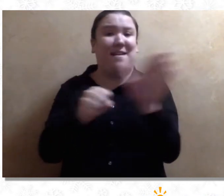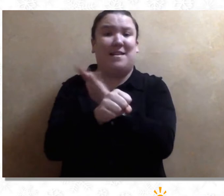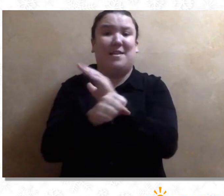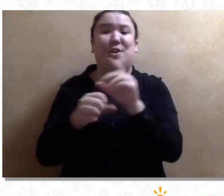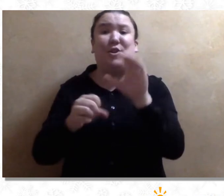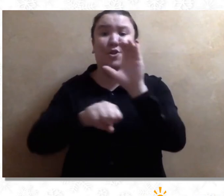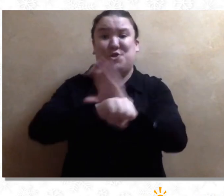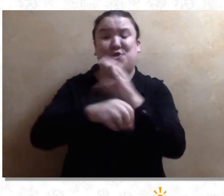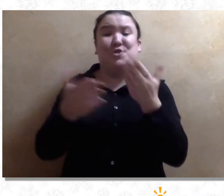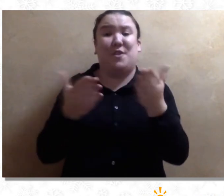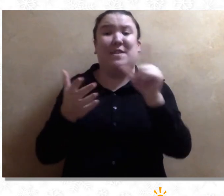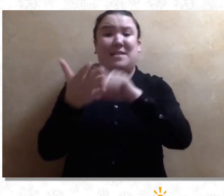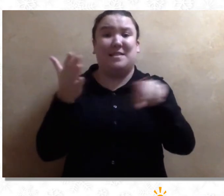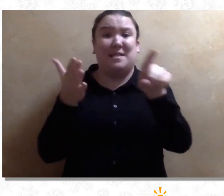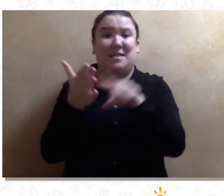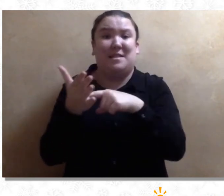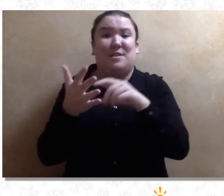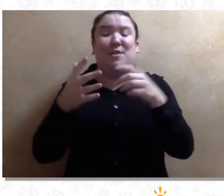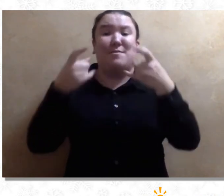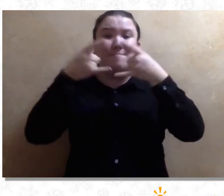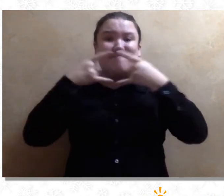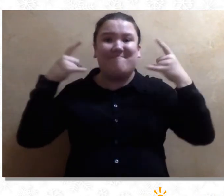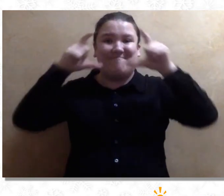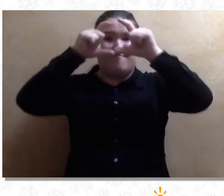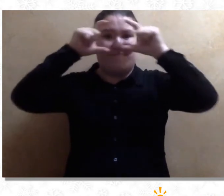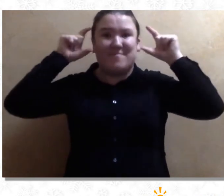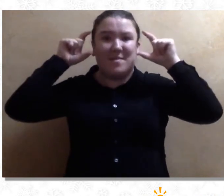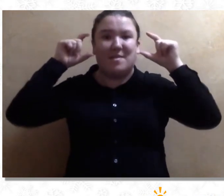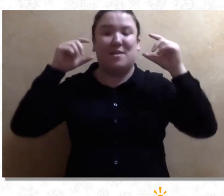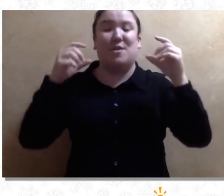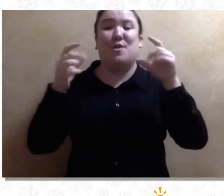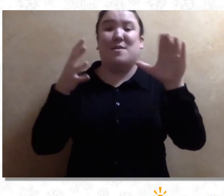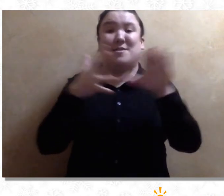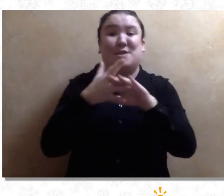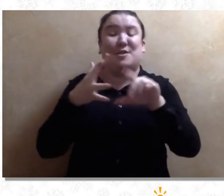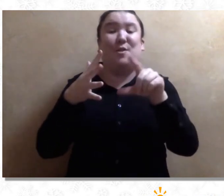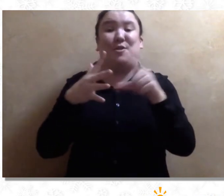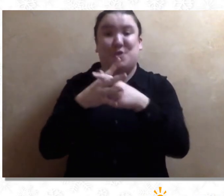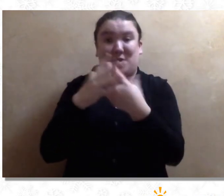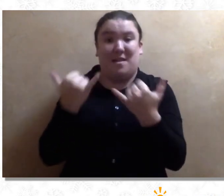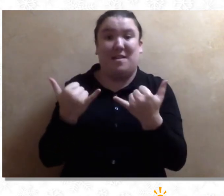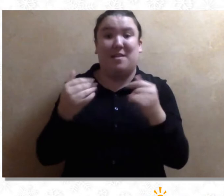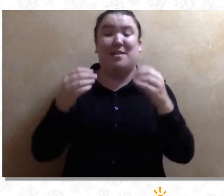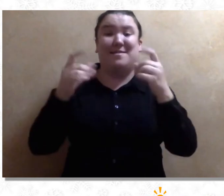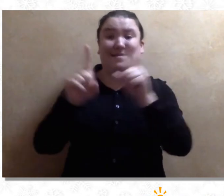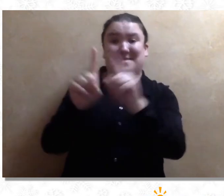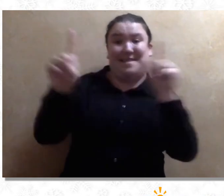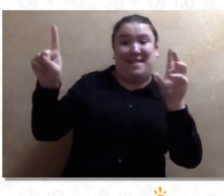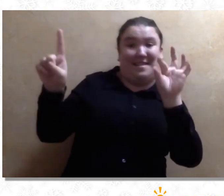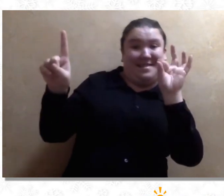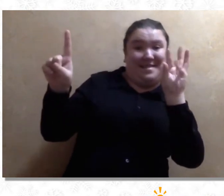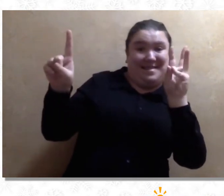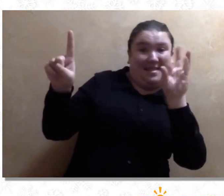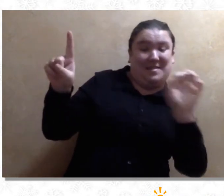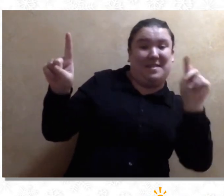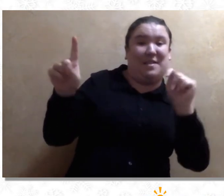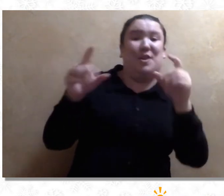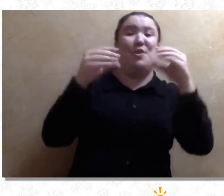come by, worship is canceled, wear mask and goggles, school's out for summer, keep social distance, run